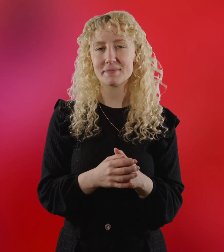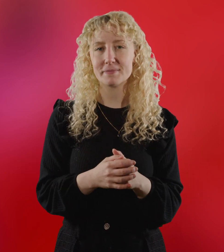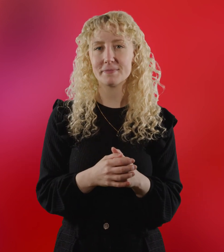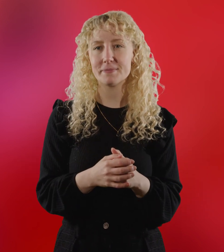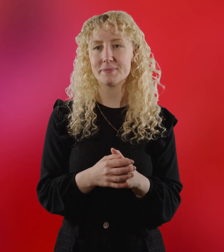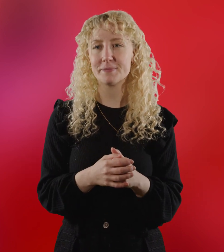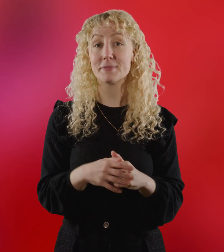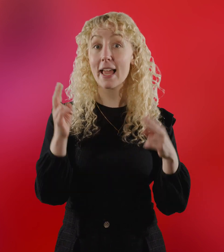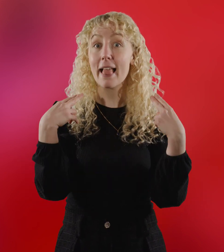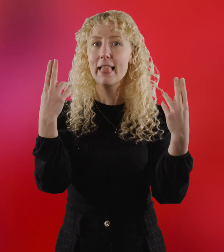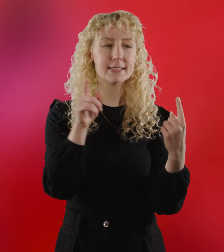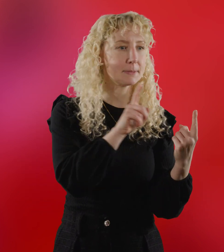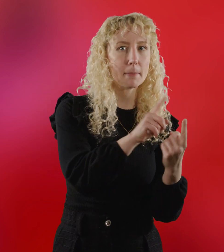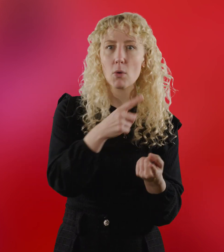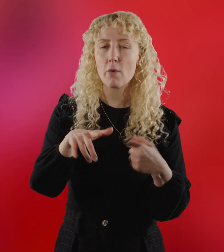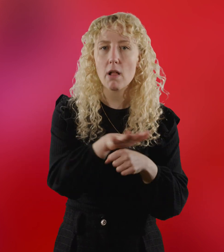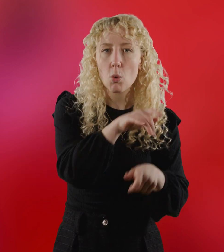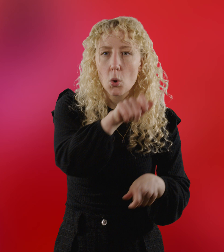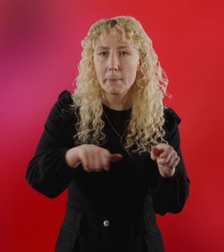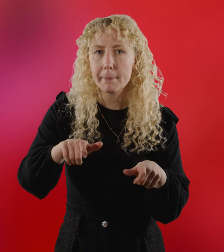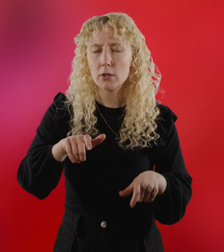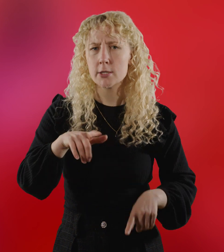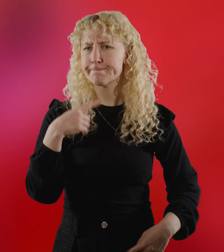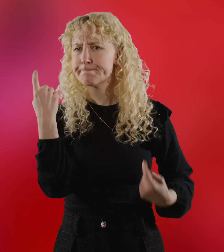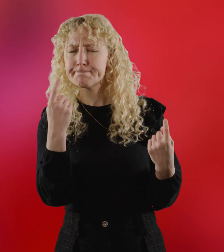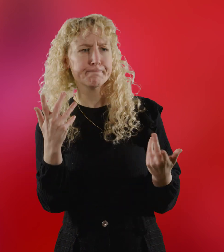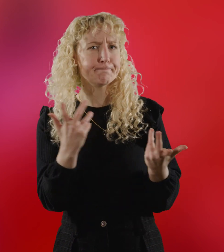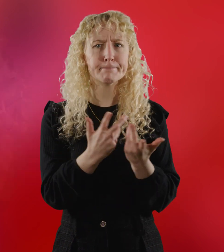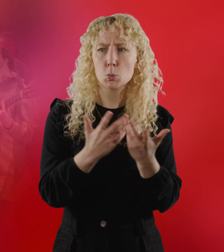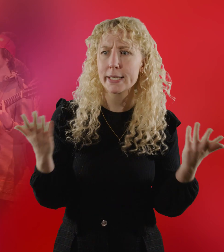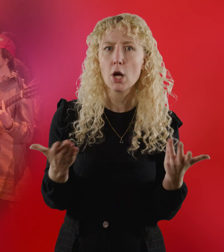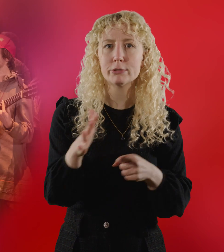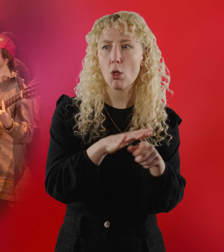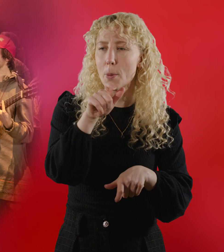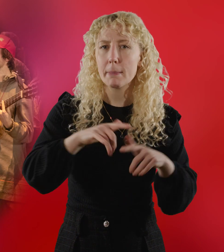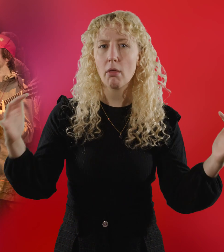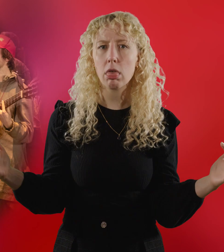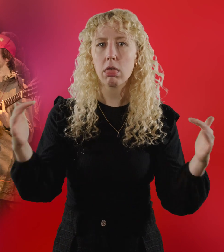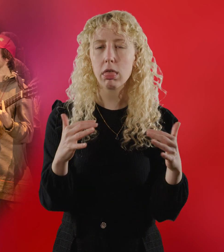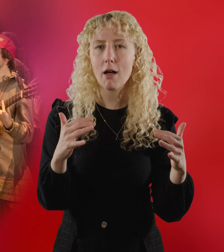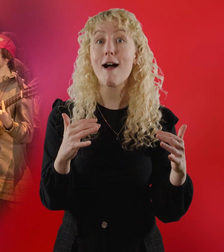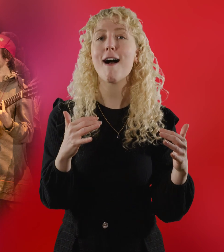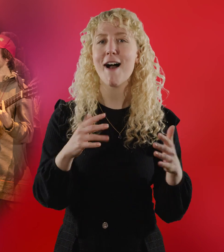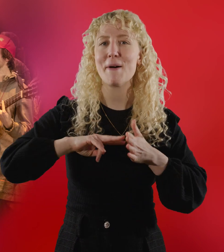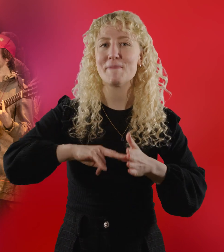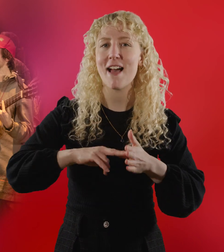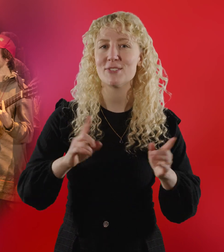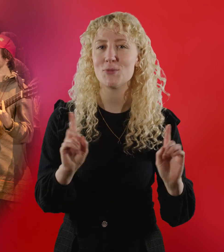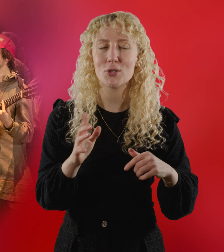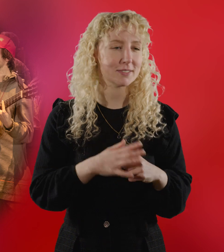Liz meets the locals and forms a plan to get the local community invested in the pub. She listens to their problems,